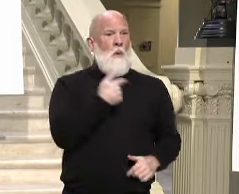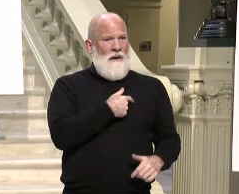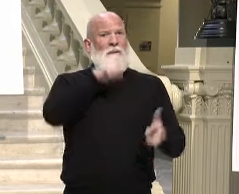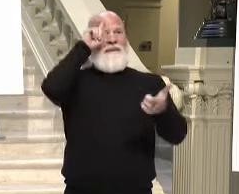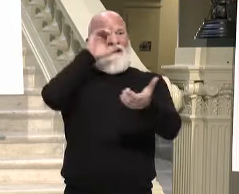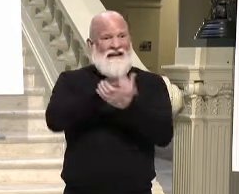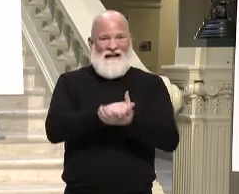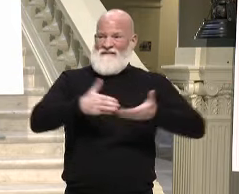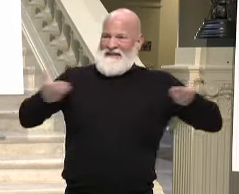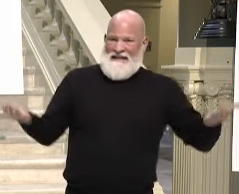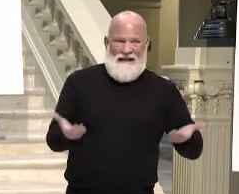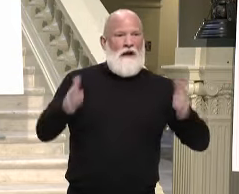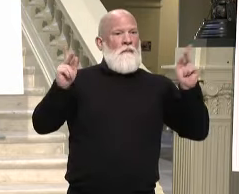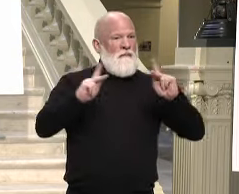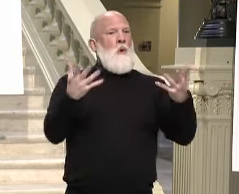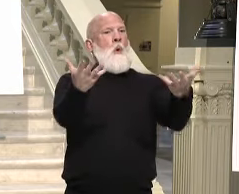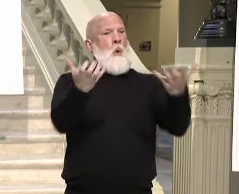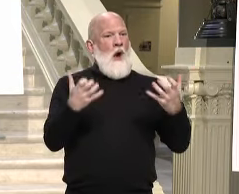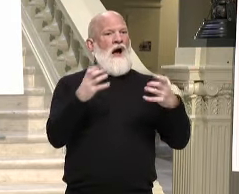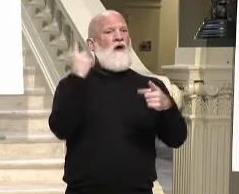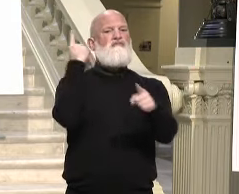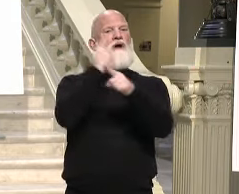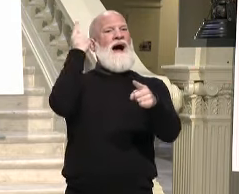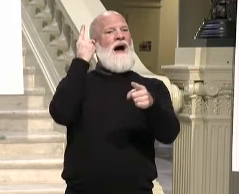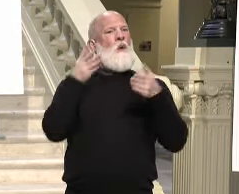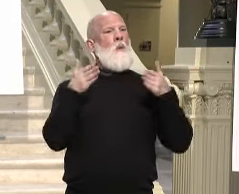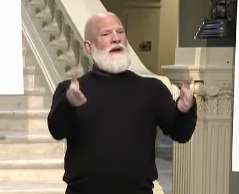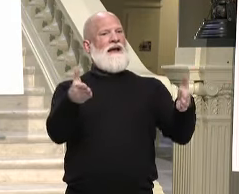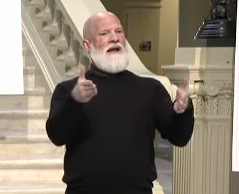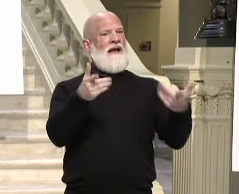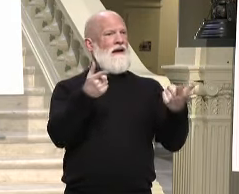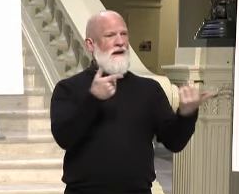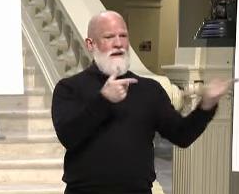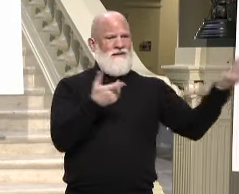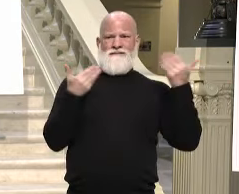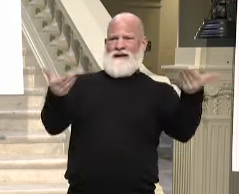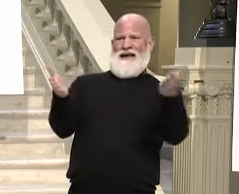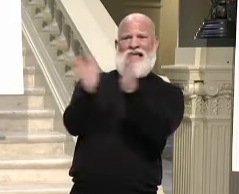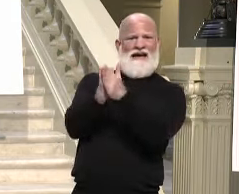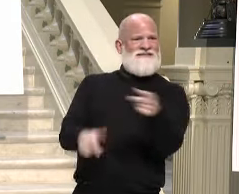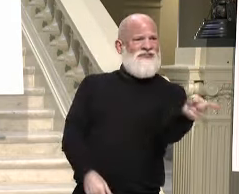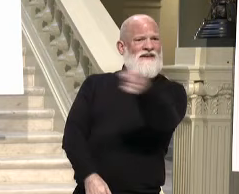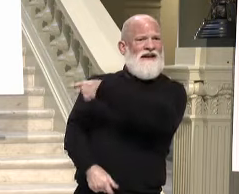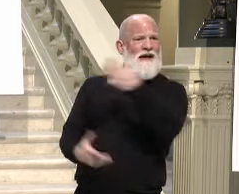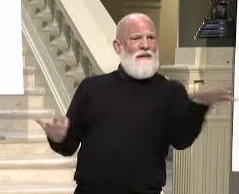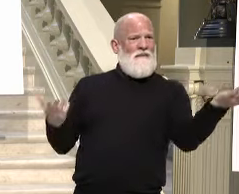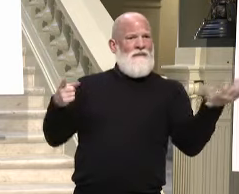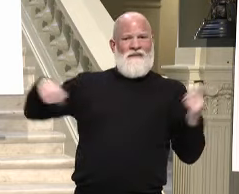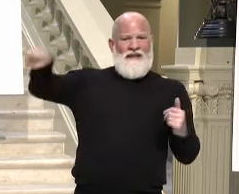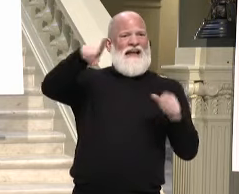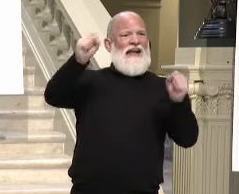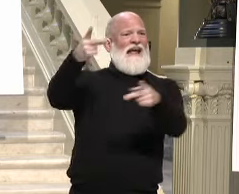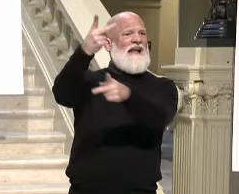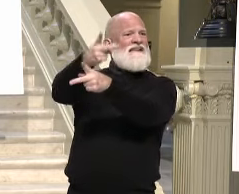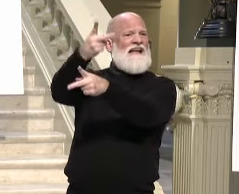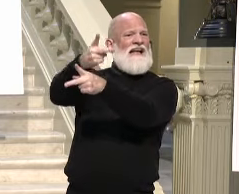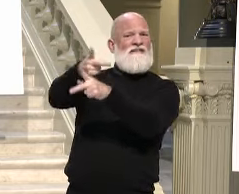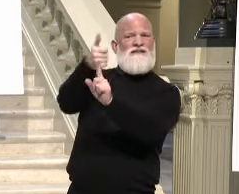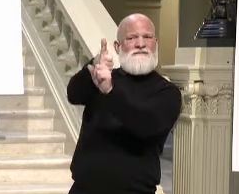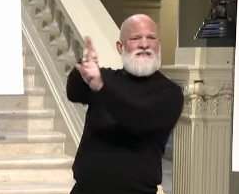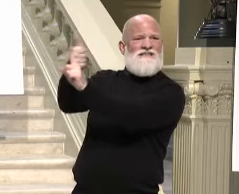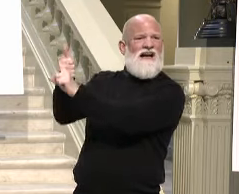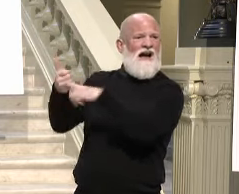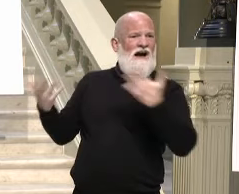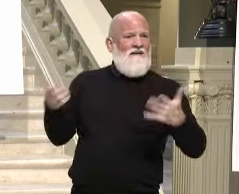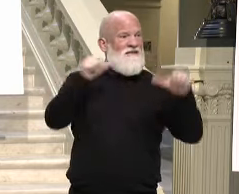right thing. We just had to ask them to do that. The science is behind that. It's been very convincing. I think of the number of